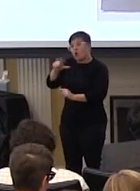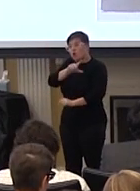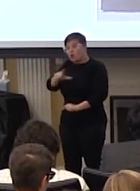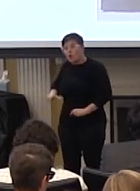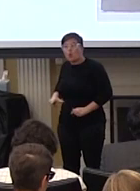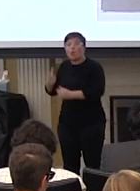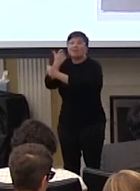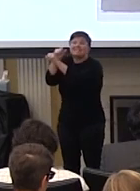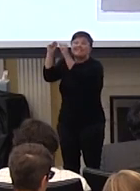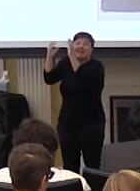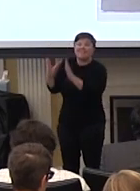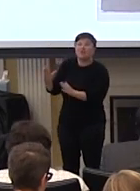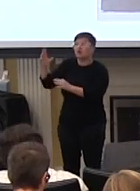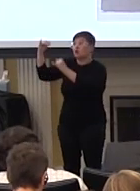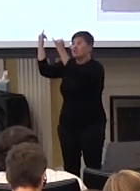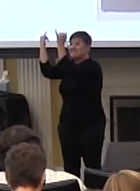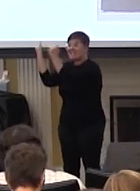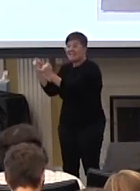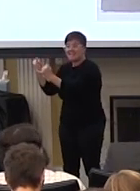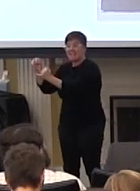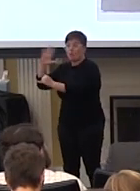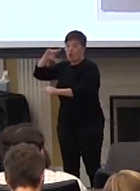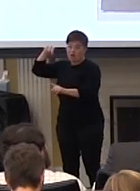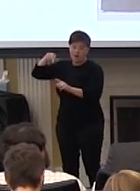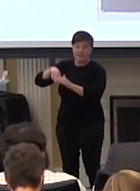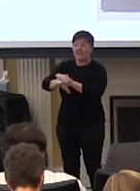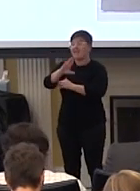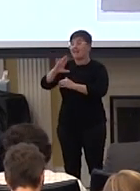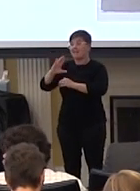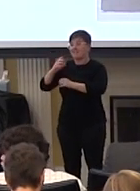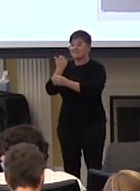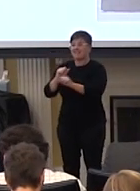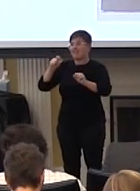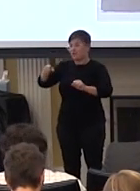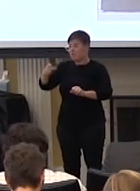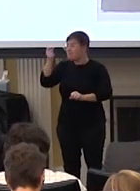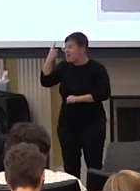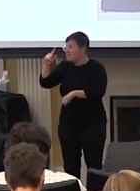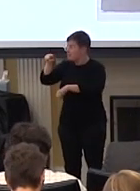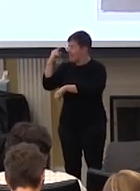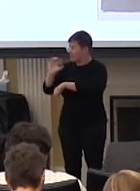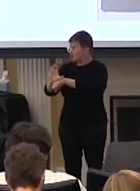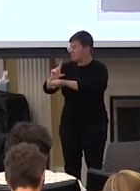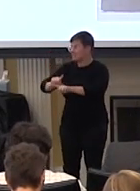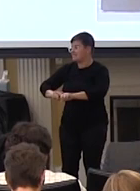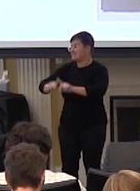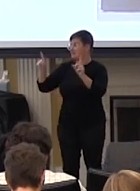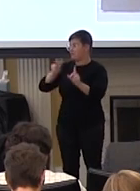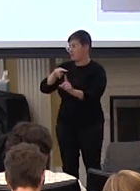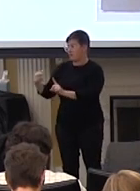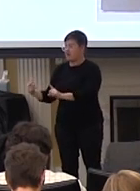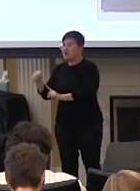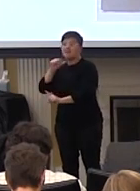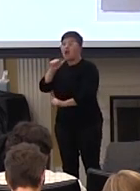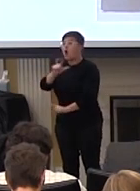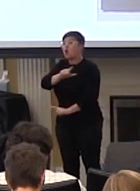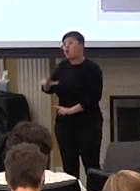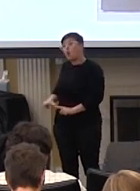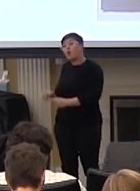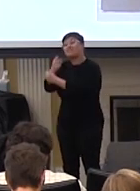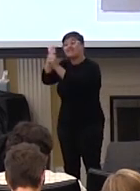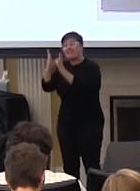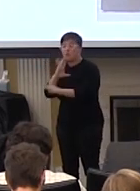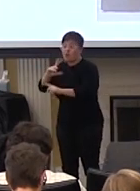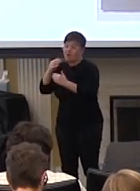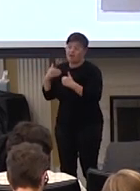will come and save you. But in the black church, that is spun very differently. It is not about that the Lord and Savior is going to come